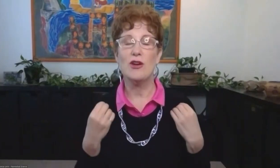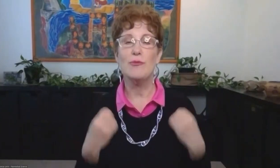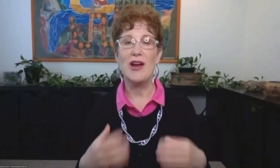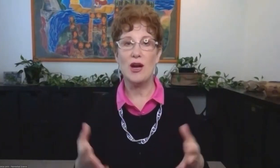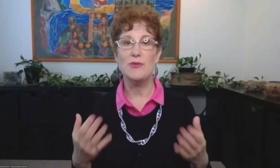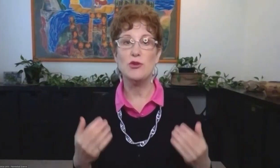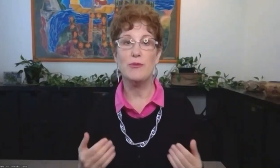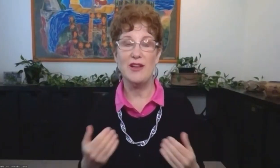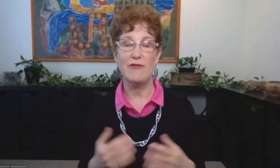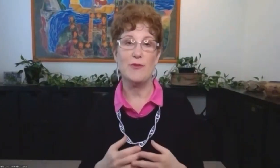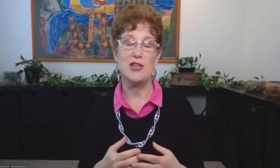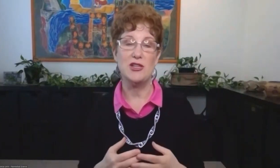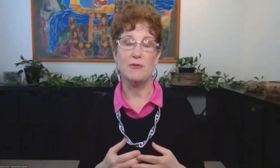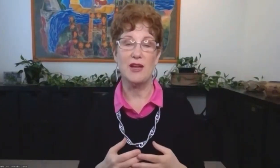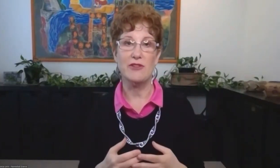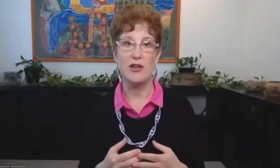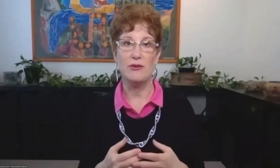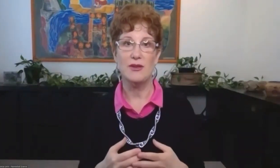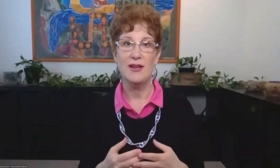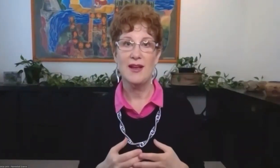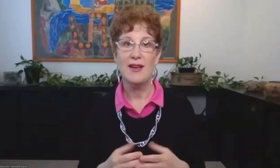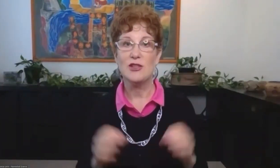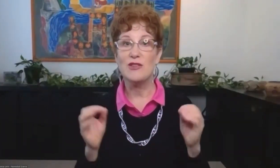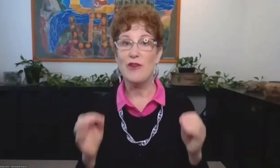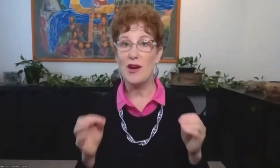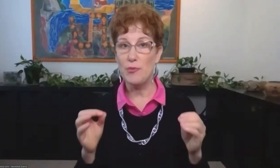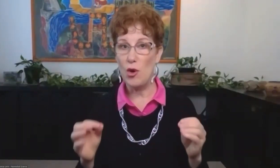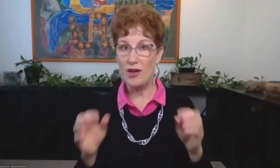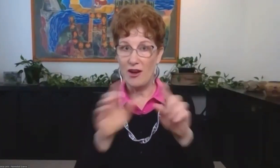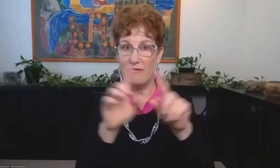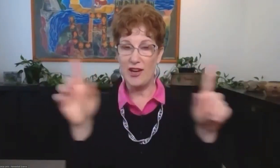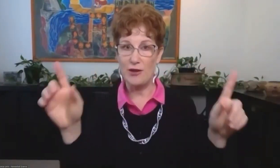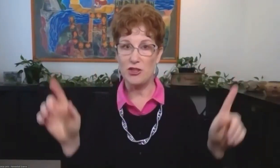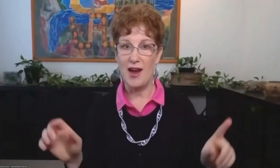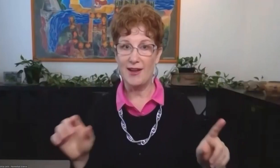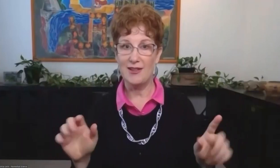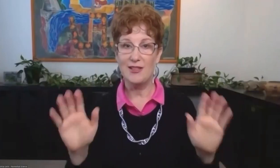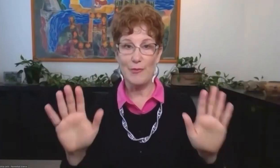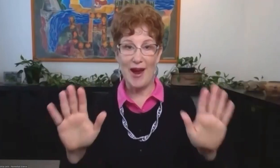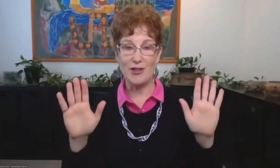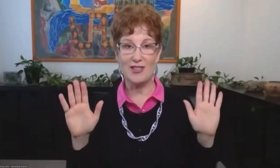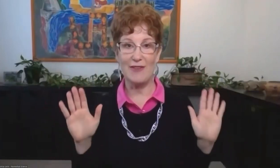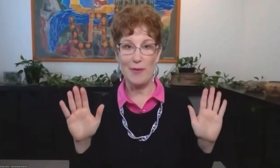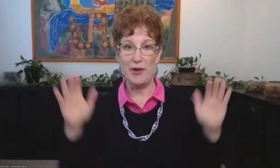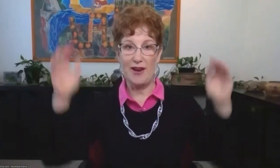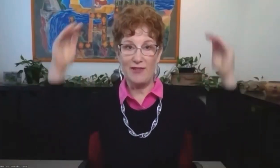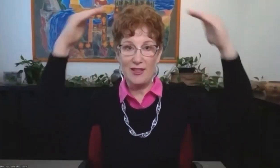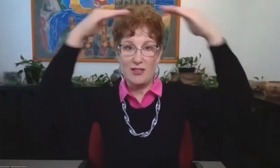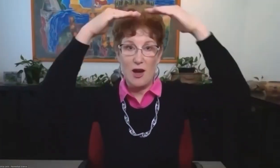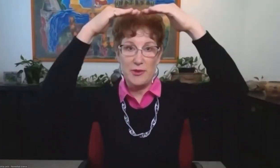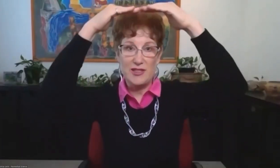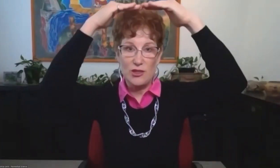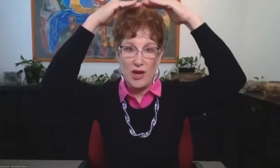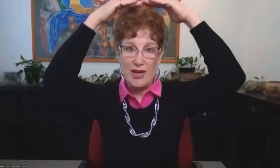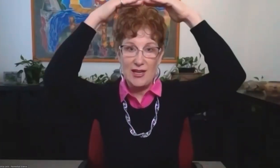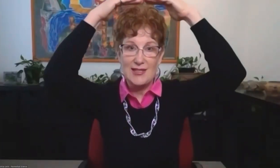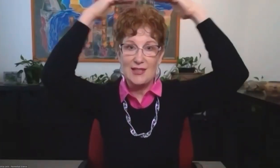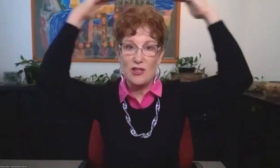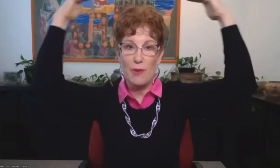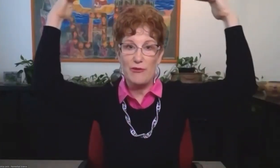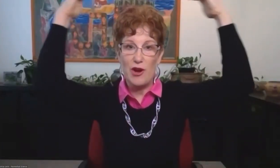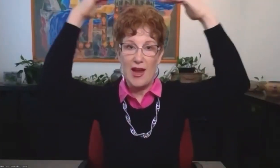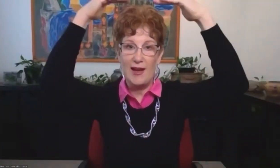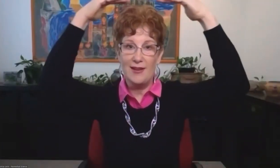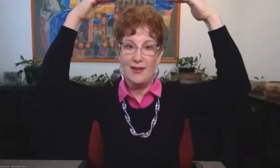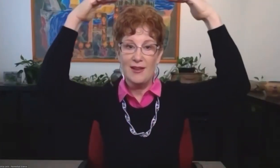And then you can better absorb the information I'm giving you. So it's very important on video chat to back yourself up enough that the top of the screen